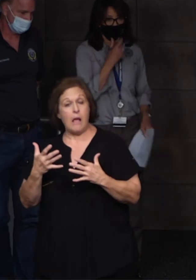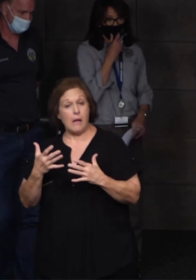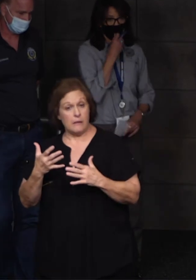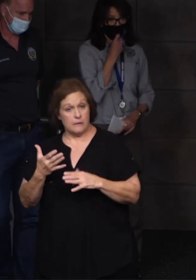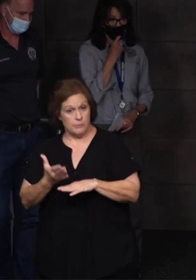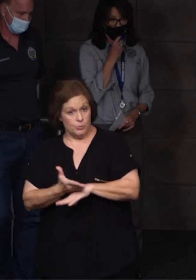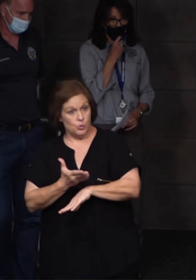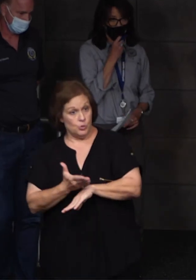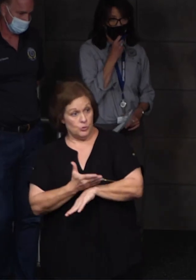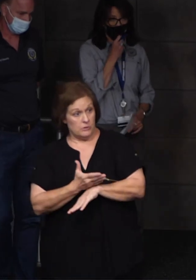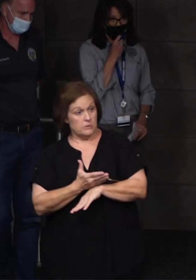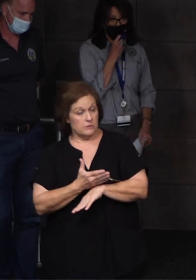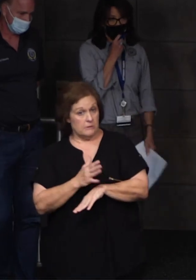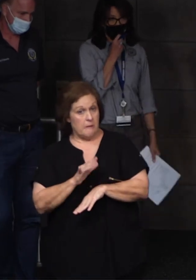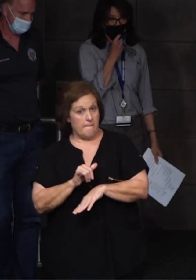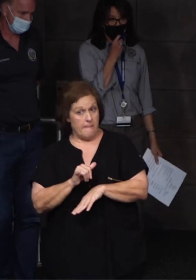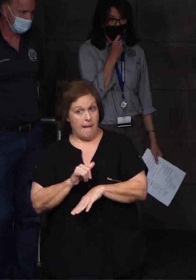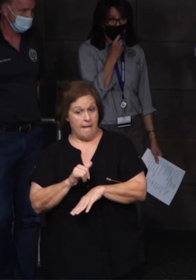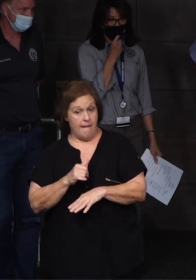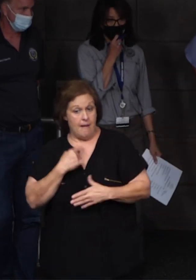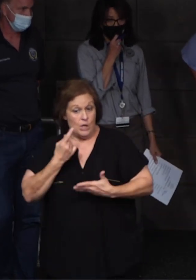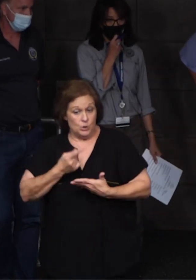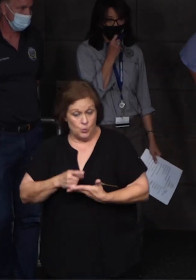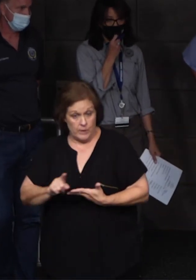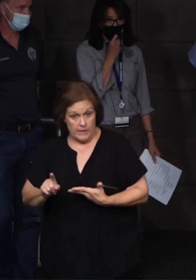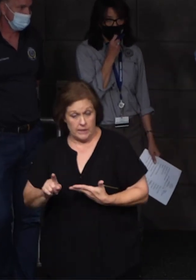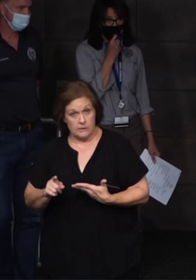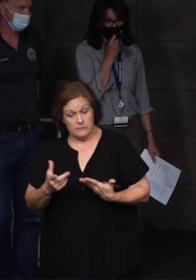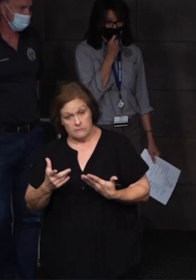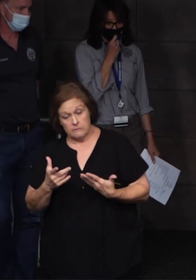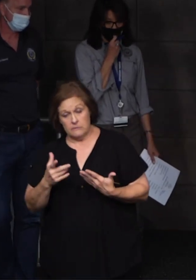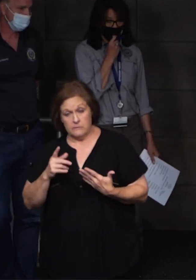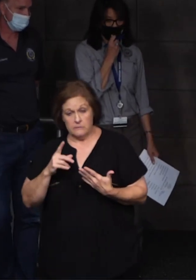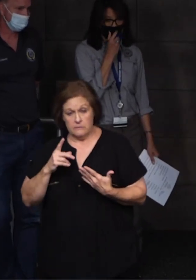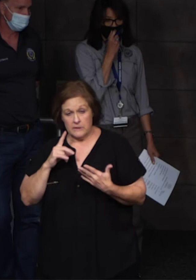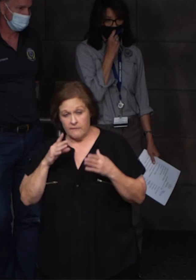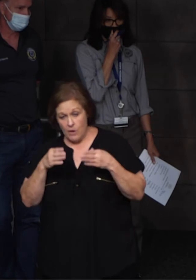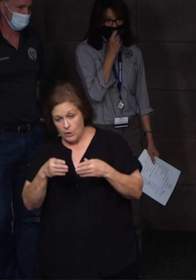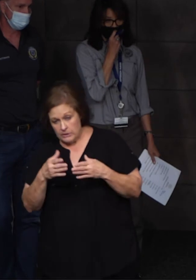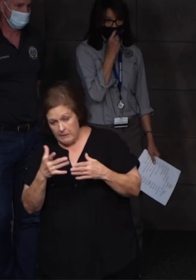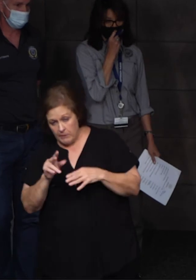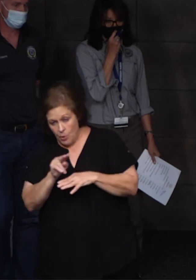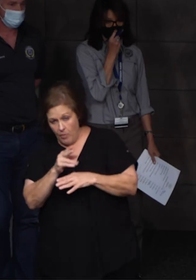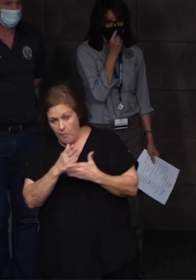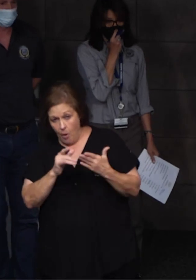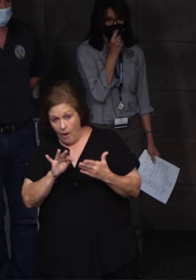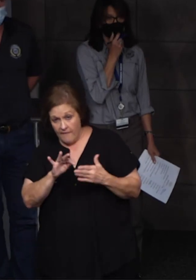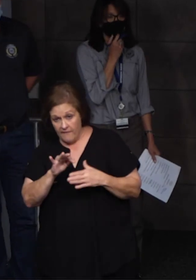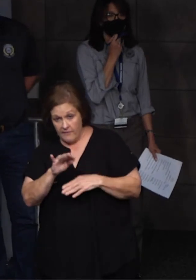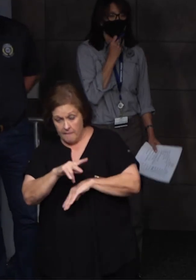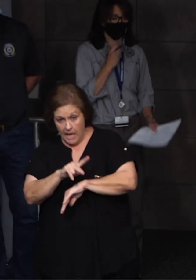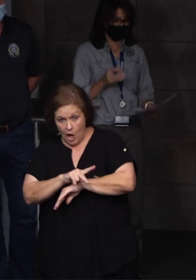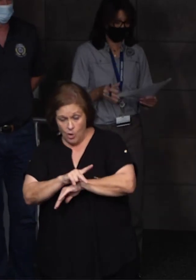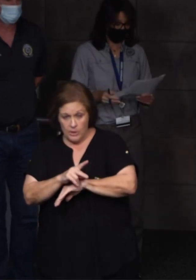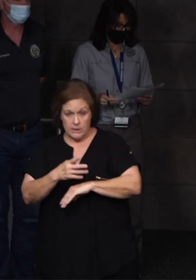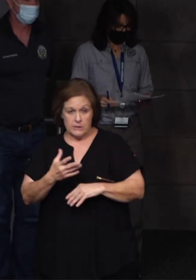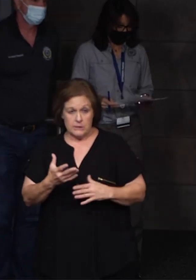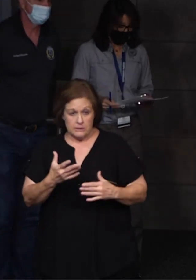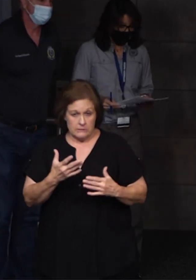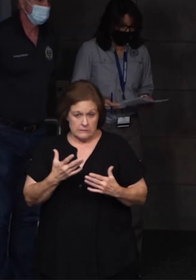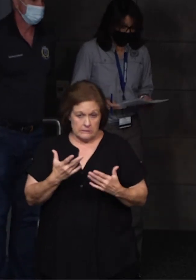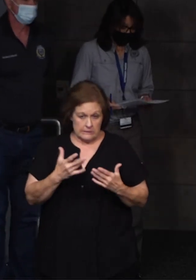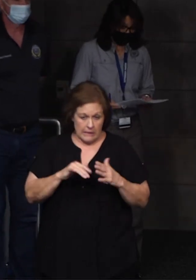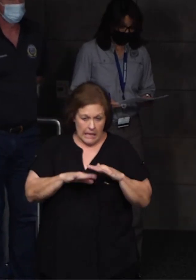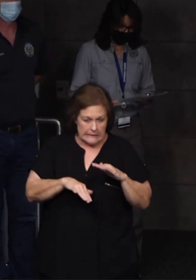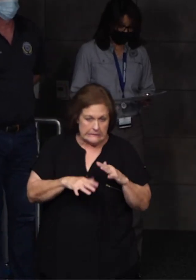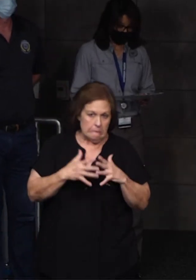by the end of next week. So, and that would be focused, you know, on the northern part of the parish with least amount of damage.